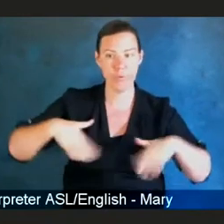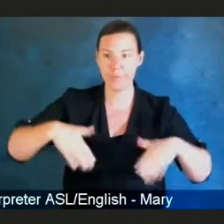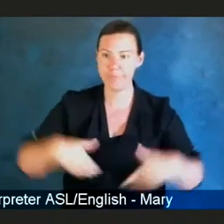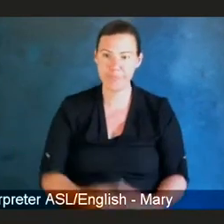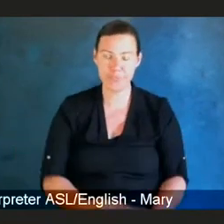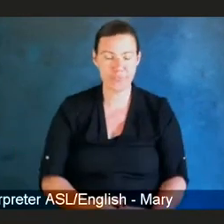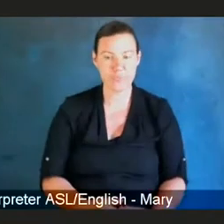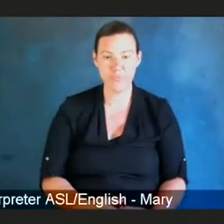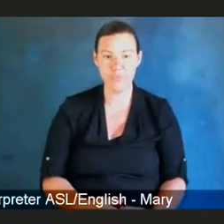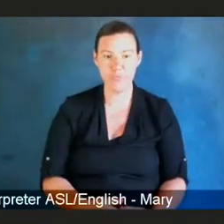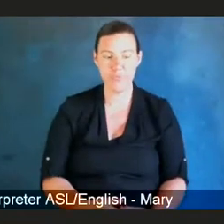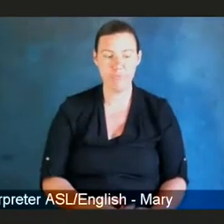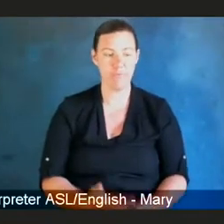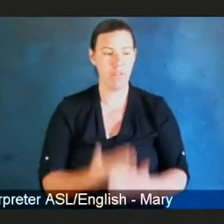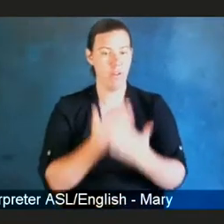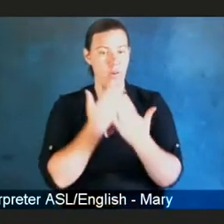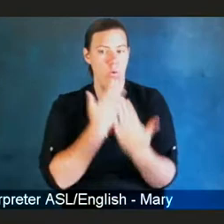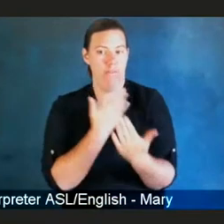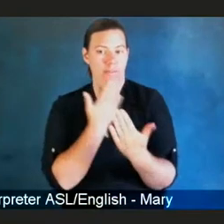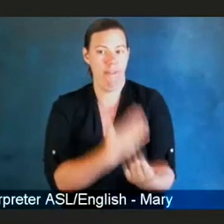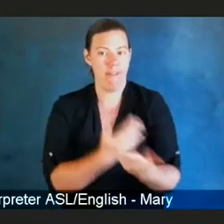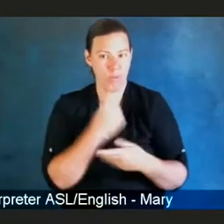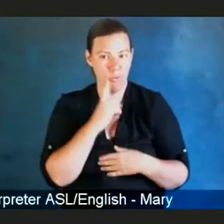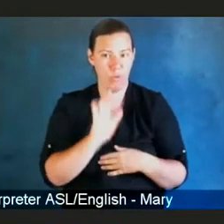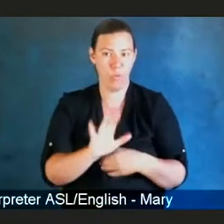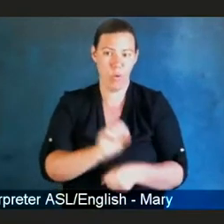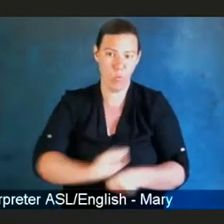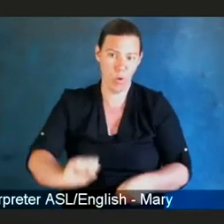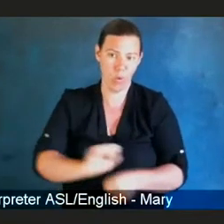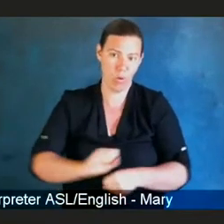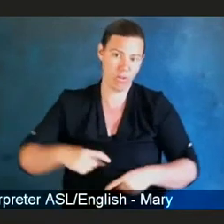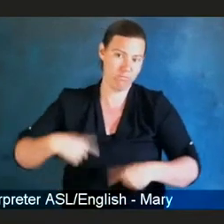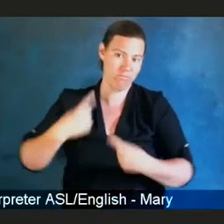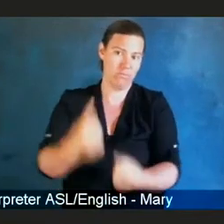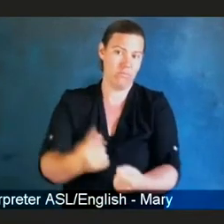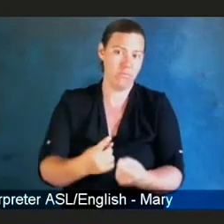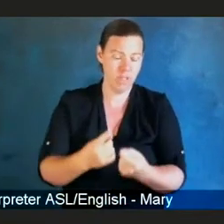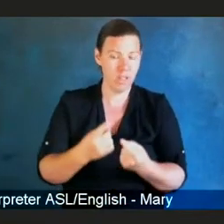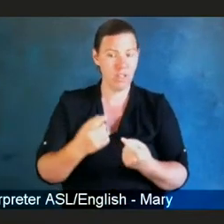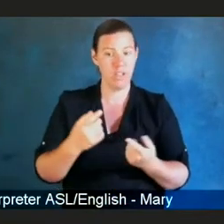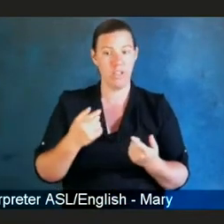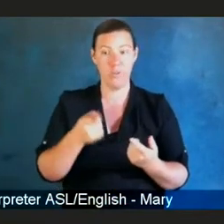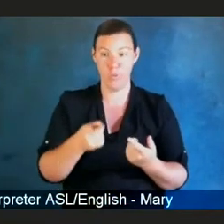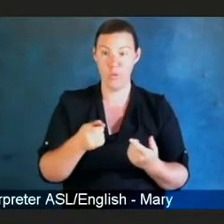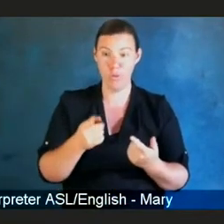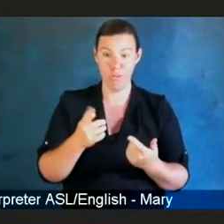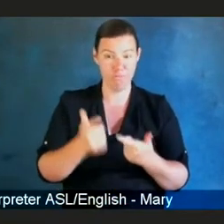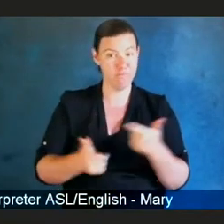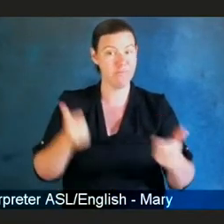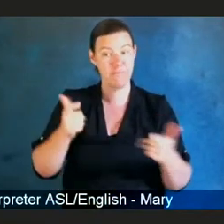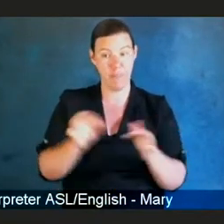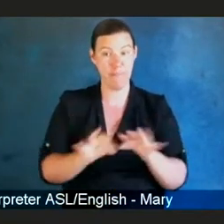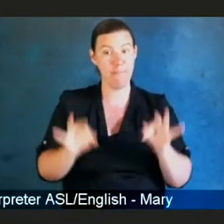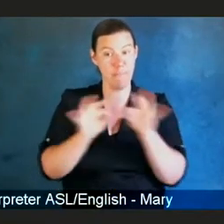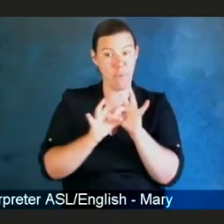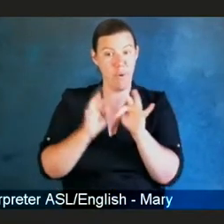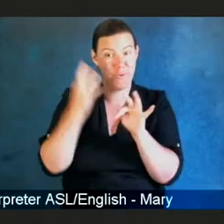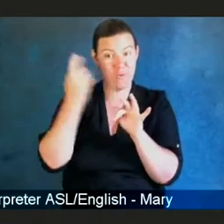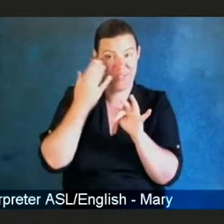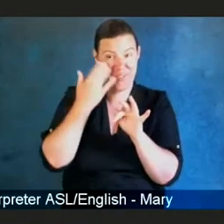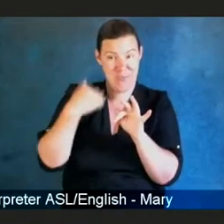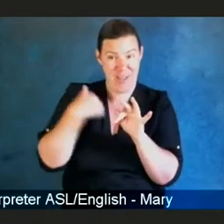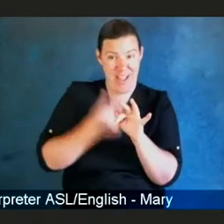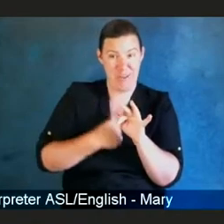we're able to talk about these successes. It's very, very much appreciated. And you serve as an important role model to all of us. So thank you.